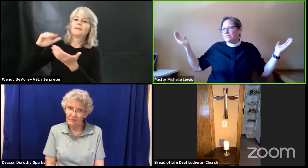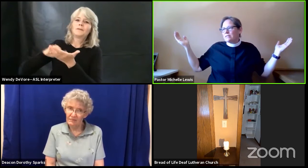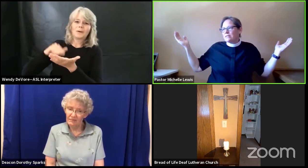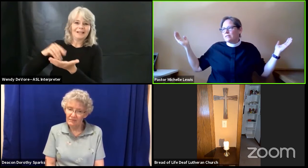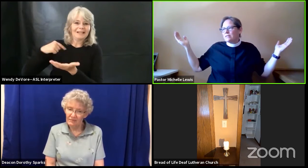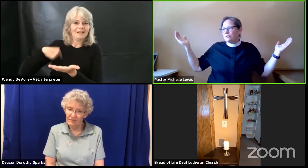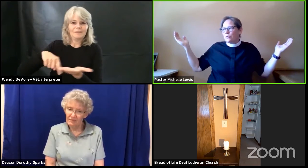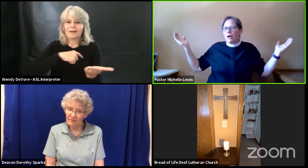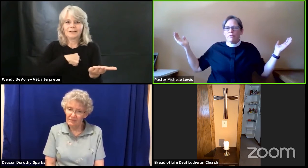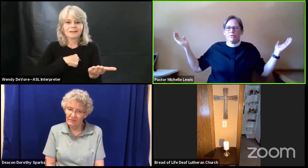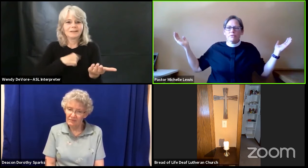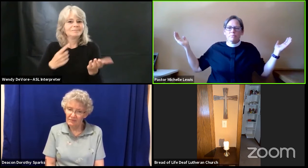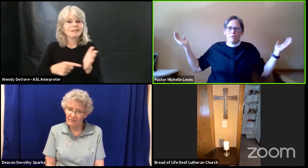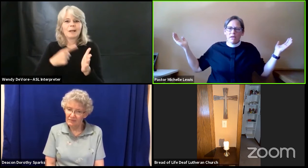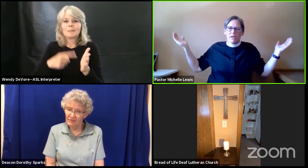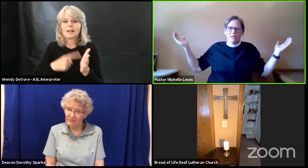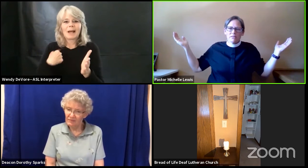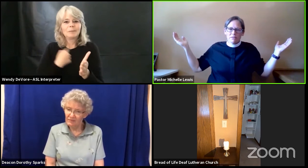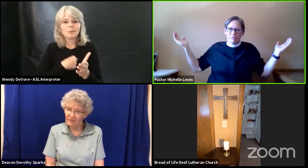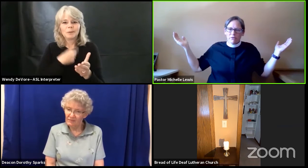to others' pain and suffering.